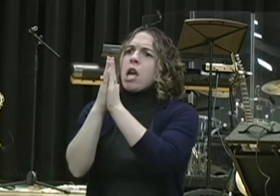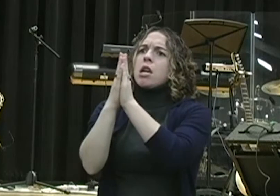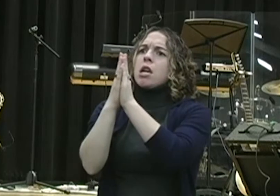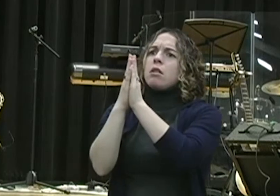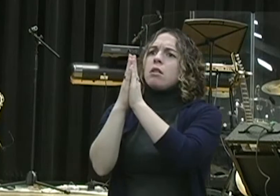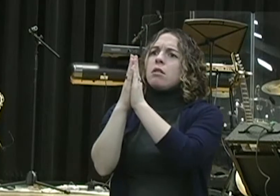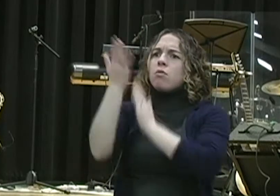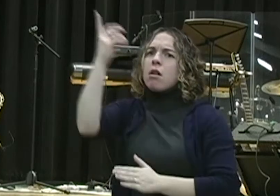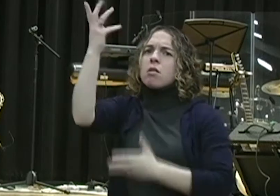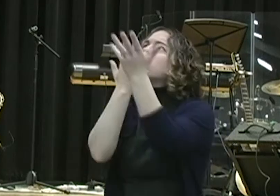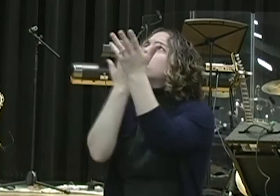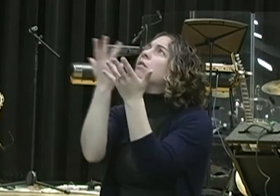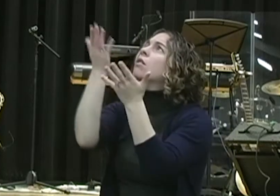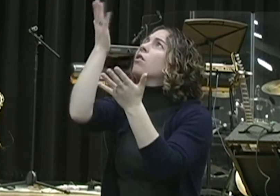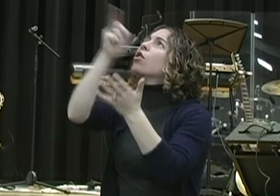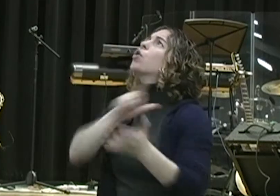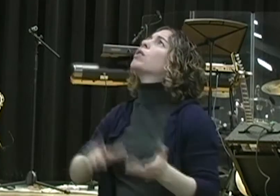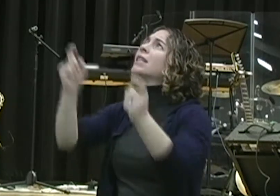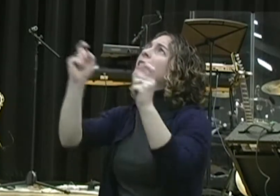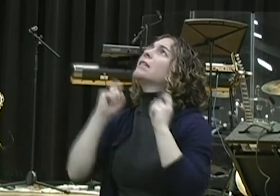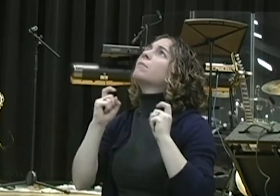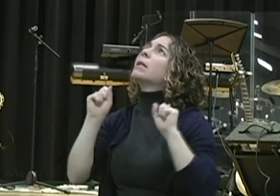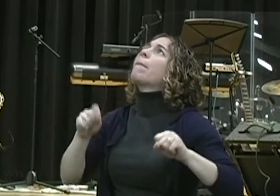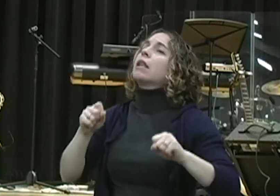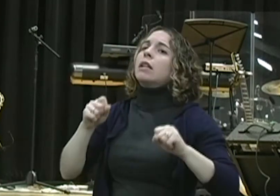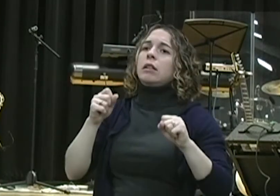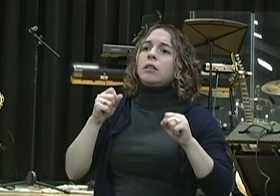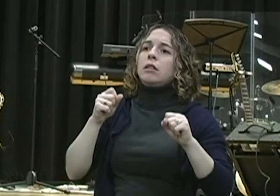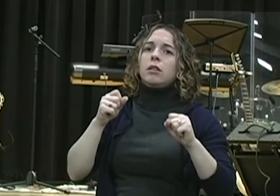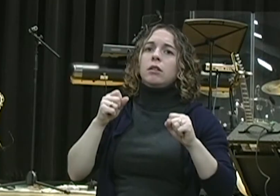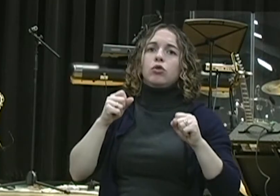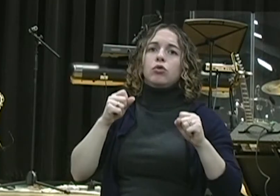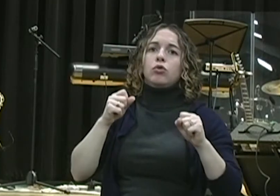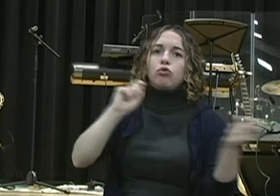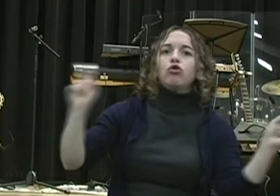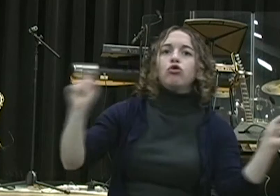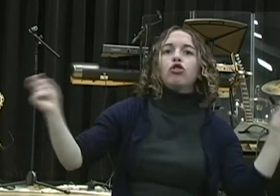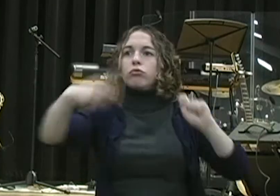the hand of man and the hand of God through prayer and fasting. Somebody say hallelujah.